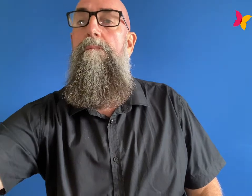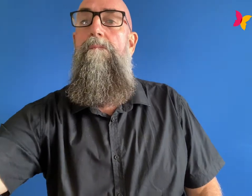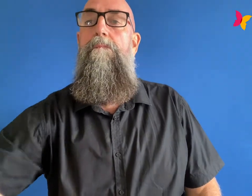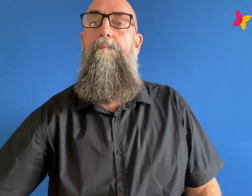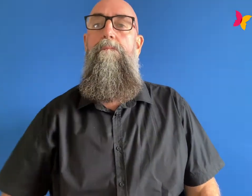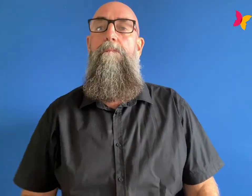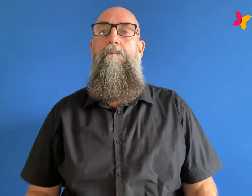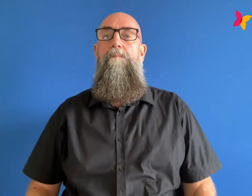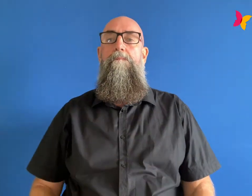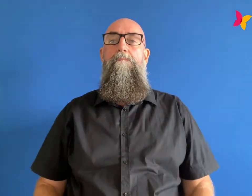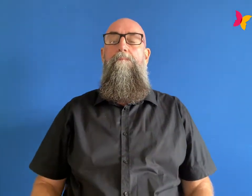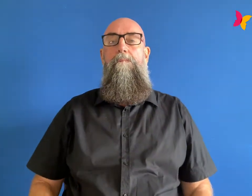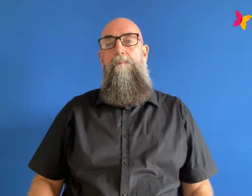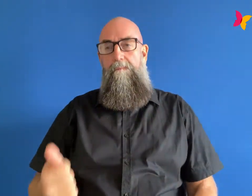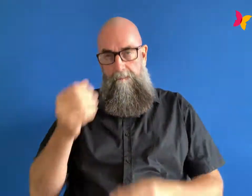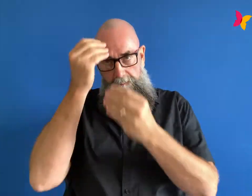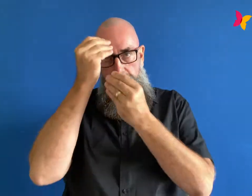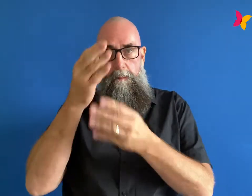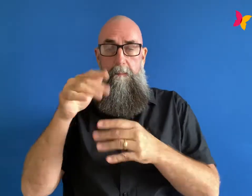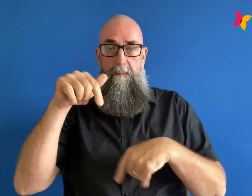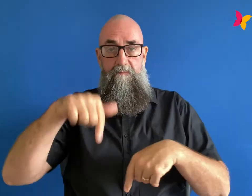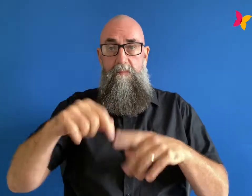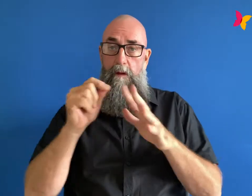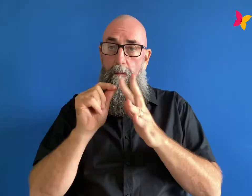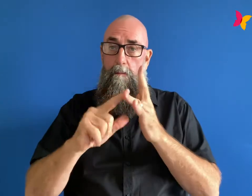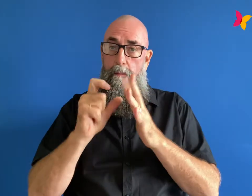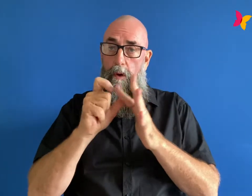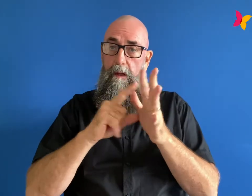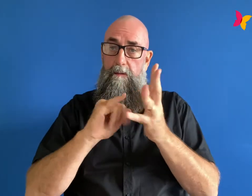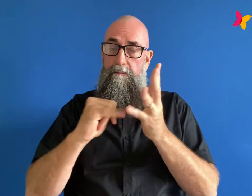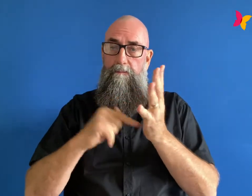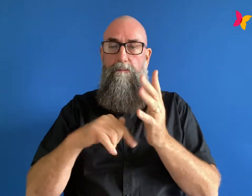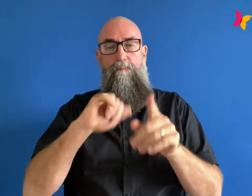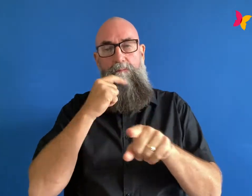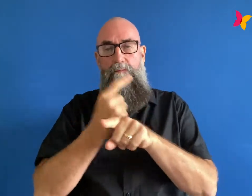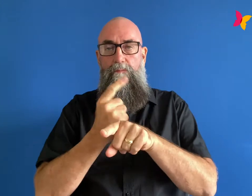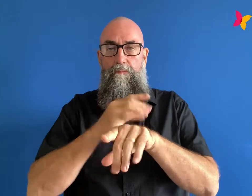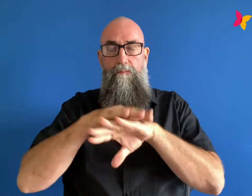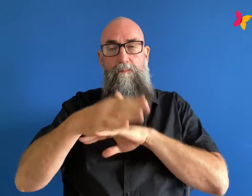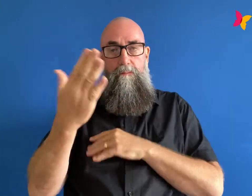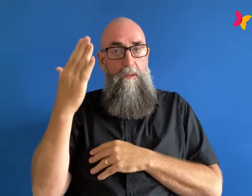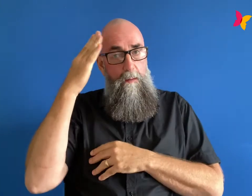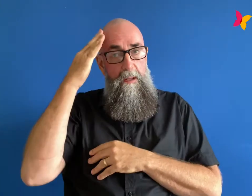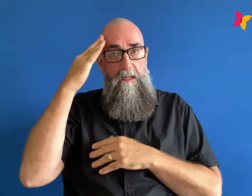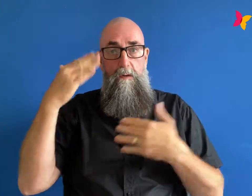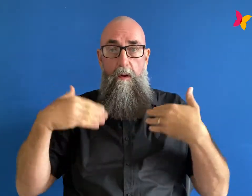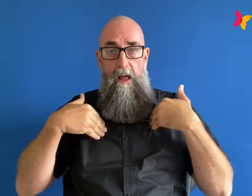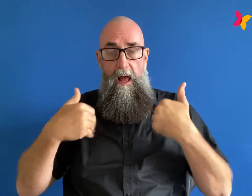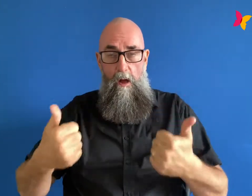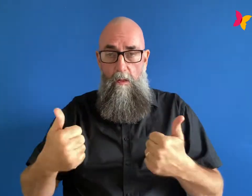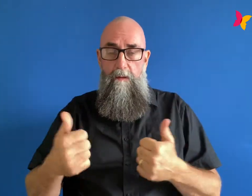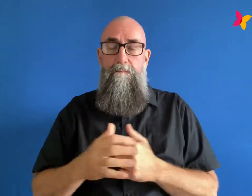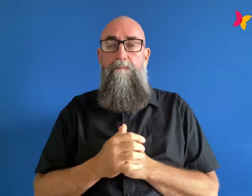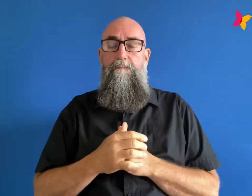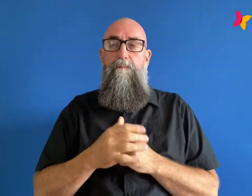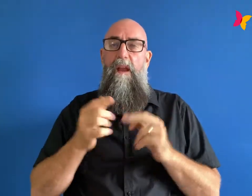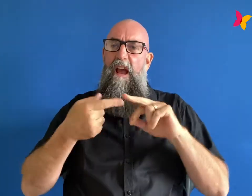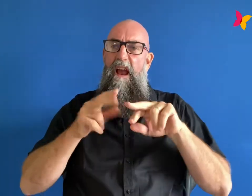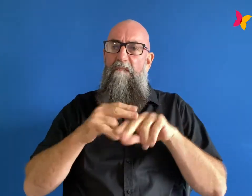episode of not alone contains a personal story of mental health if you or someone you know needs support visit beyondblue.org